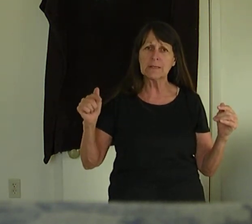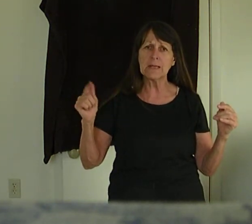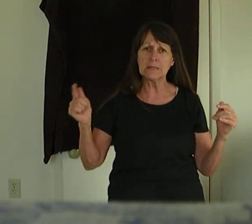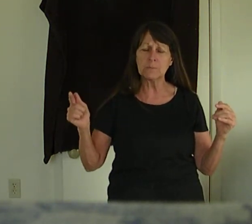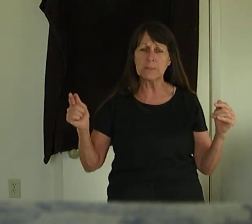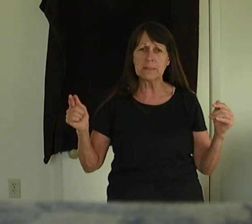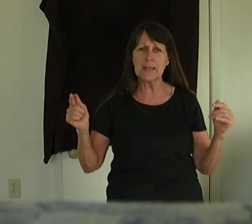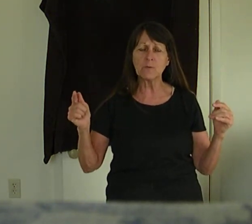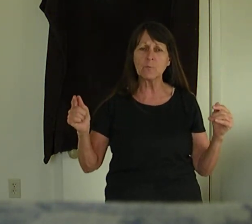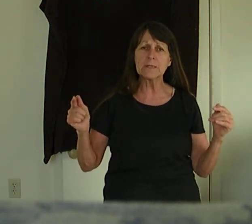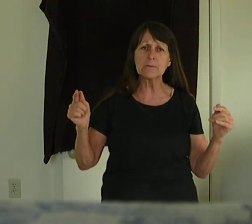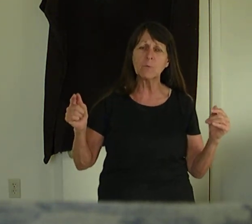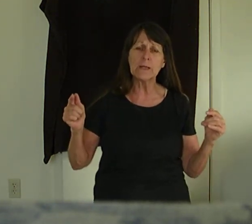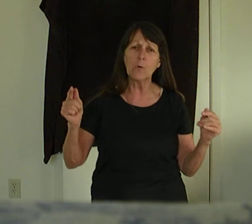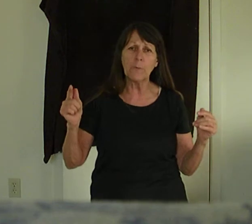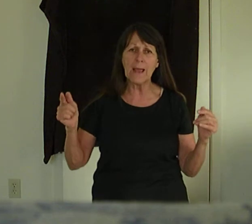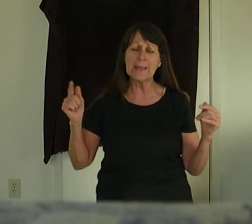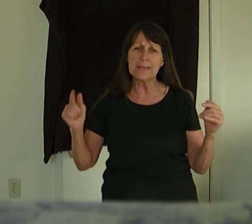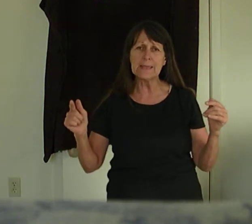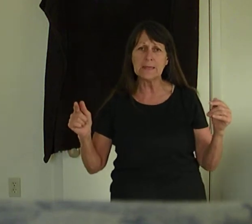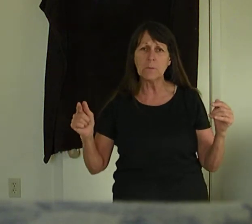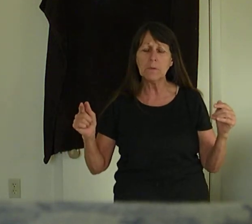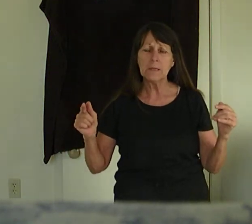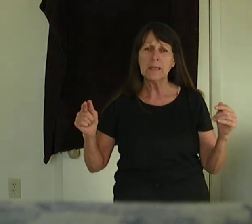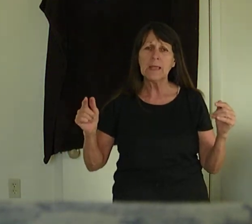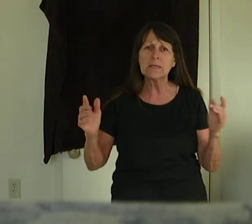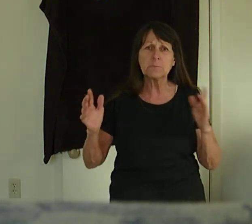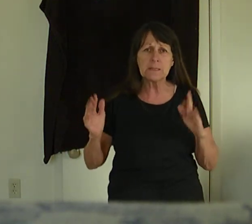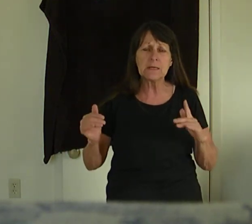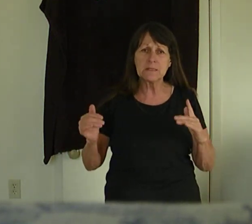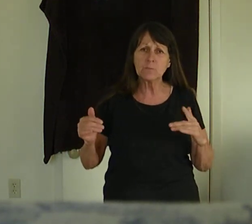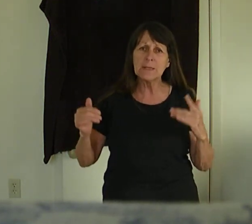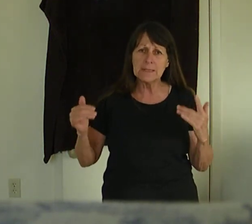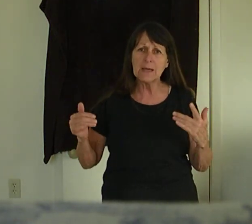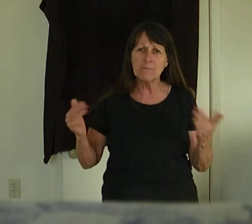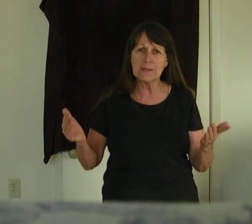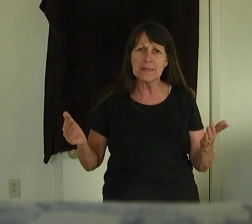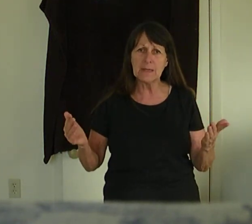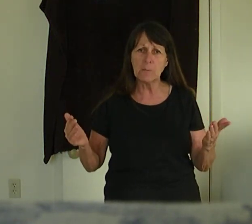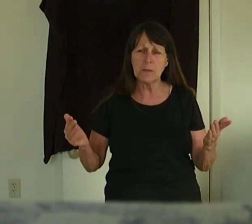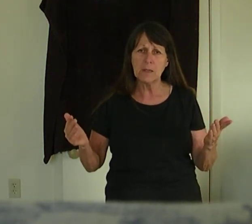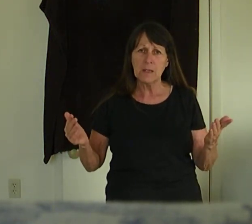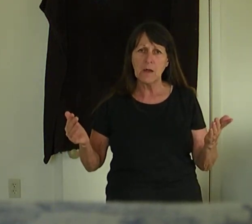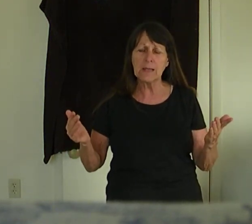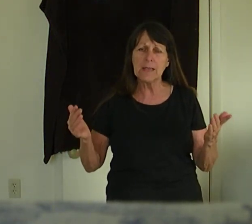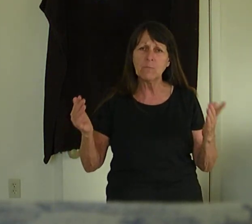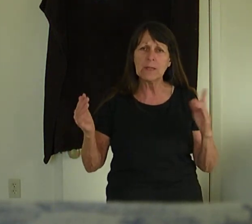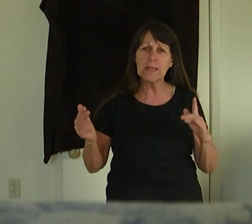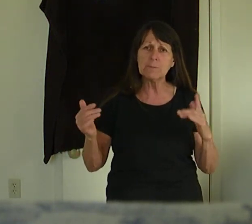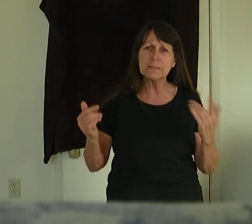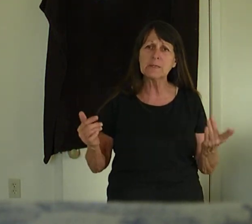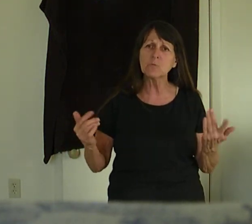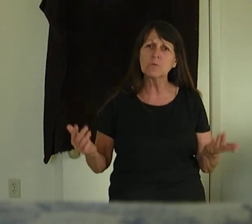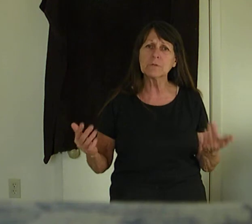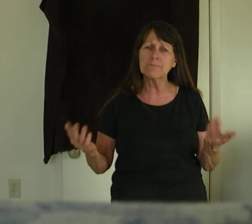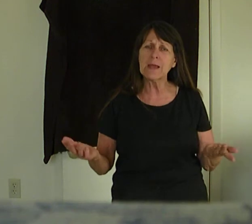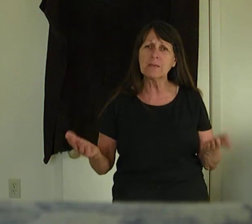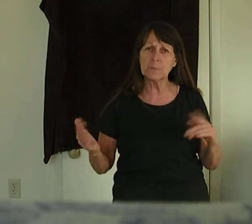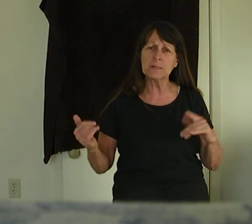Husband. And the reason we obey Him is because we love Him. Okay, and we keep the ten rules of faith because